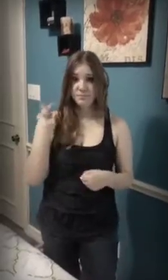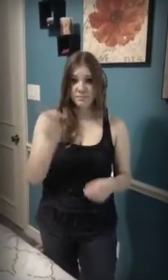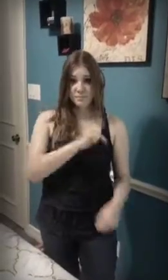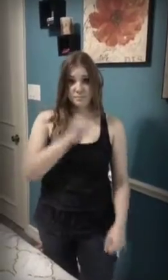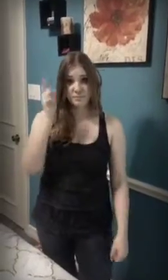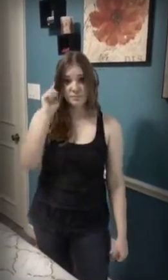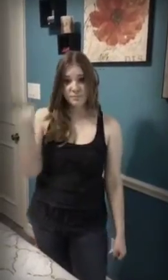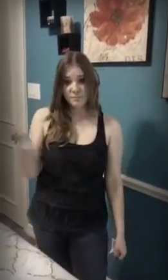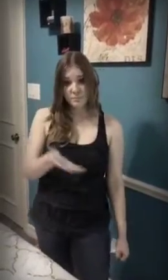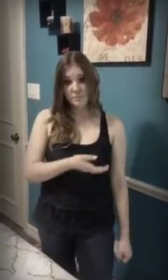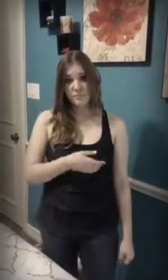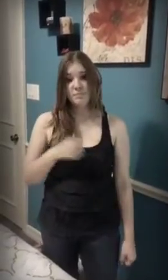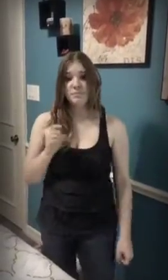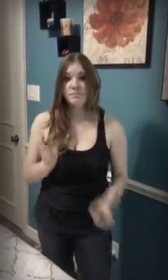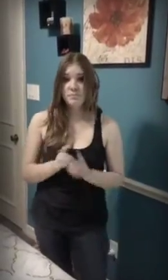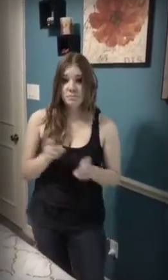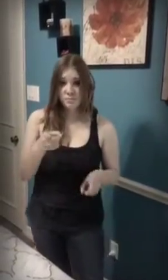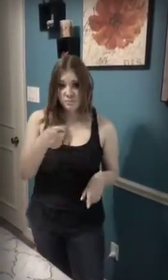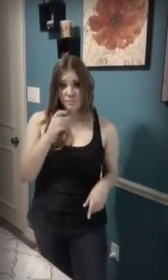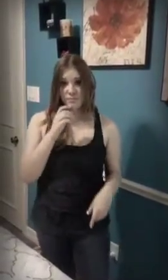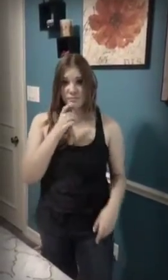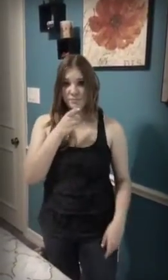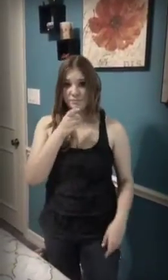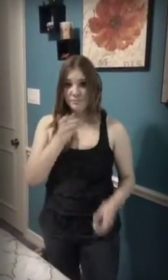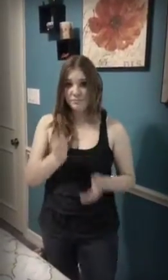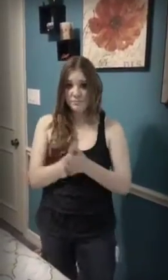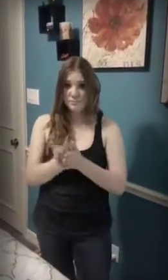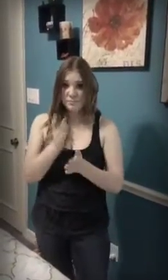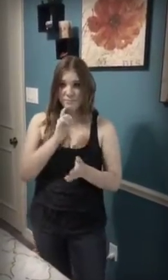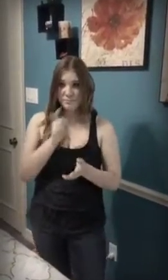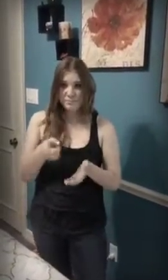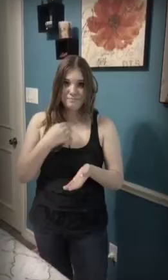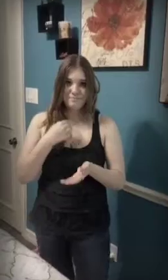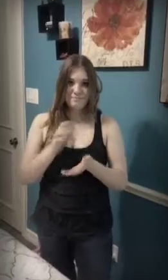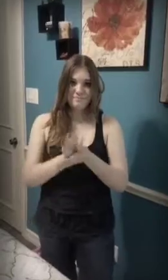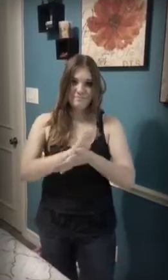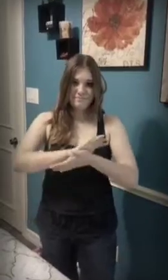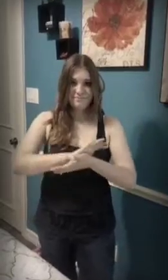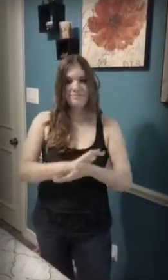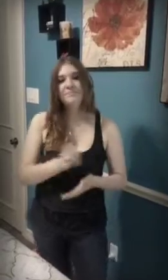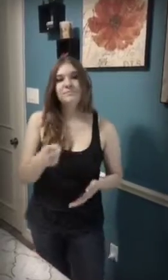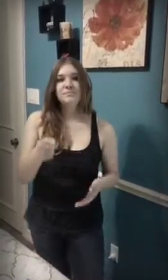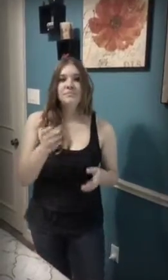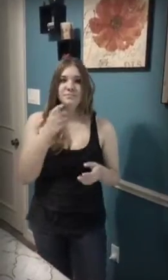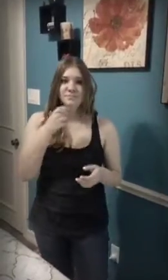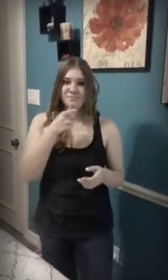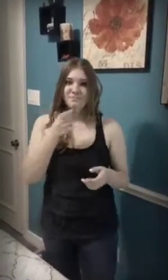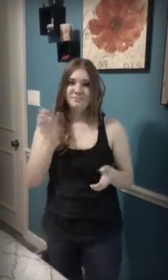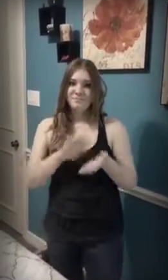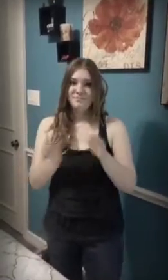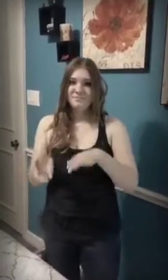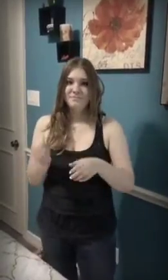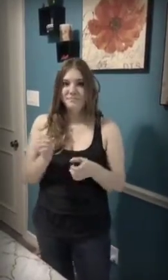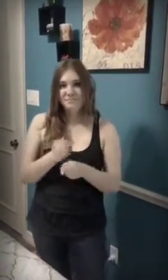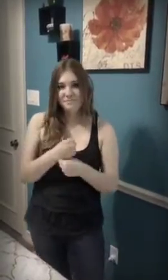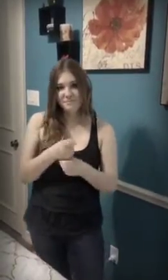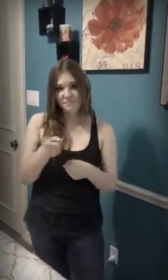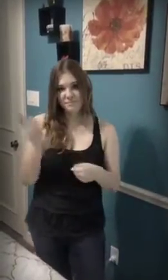of anything So you dare tell me who to be Who died and made you